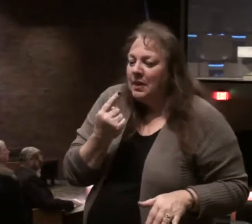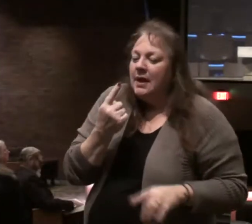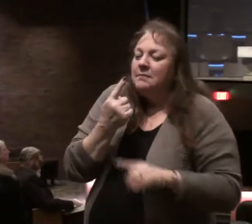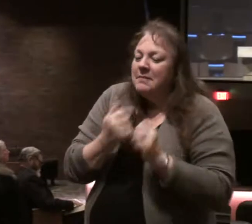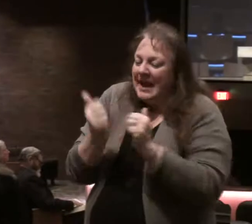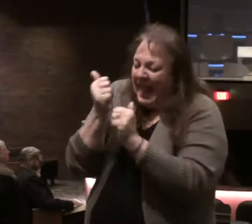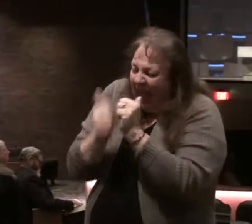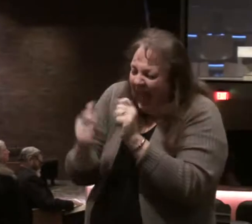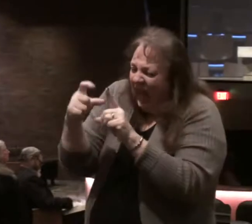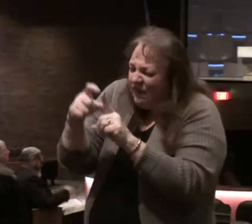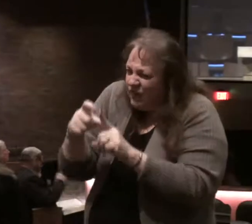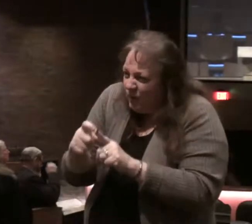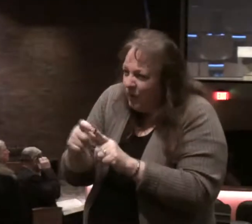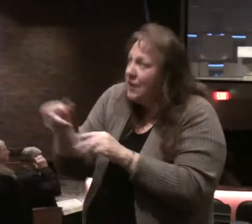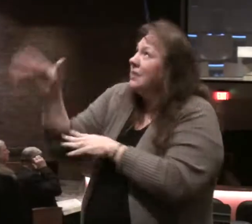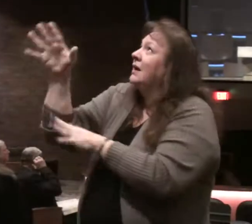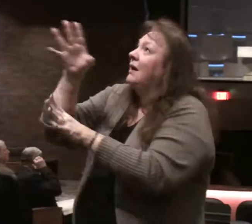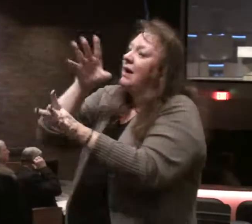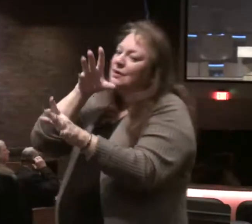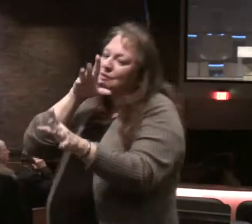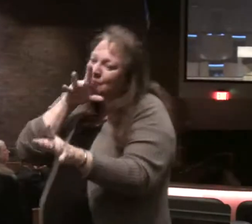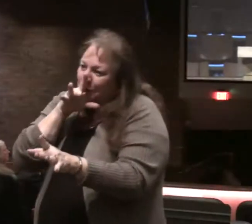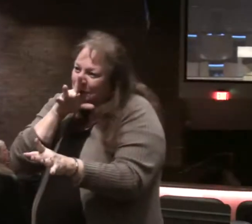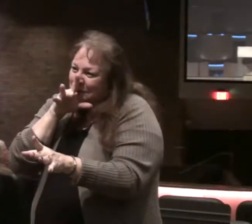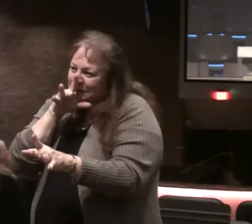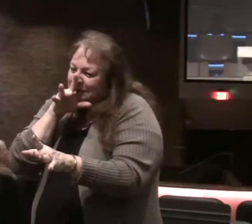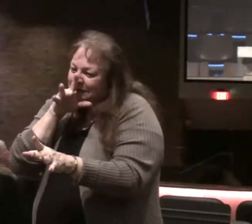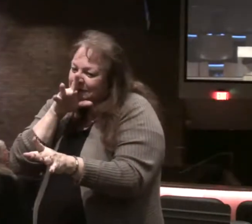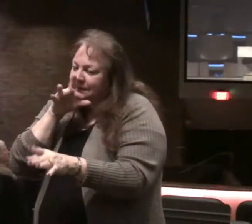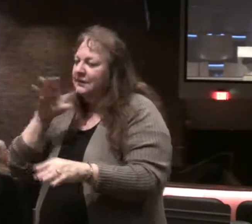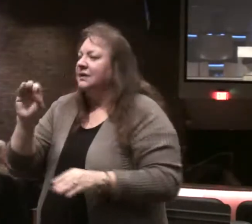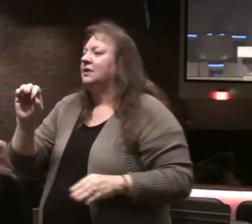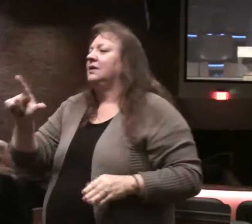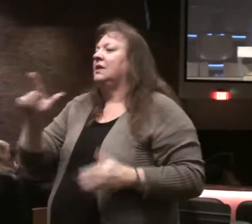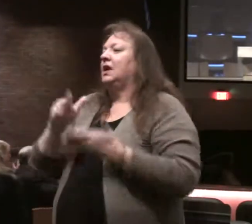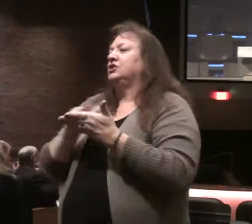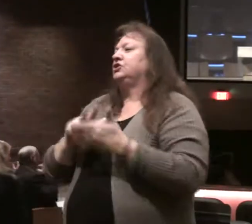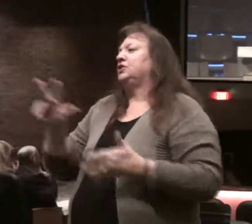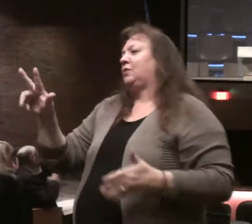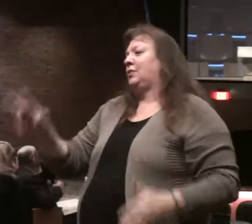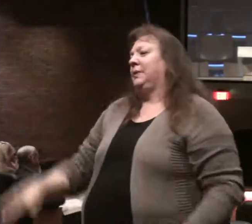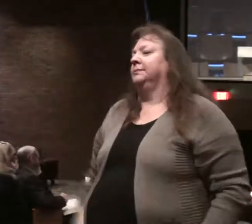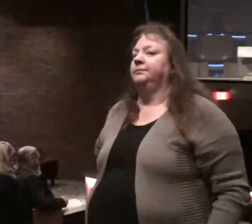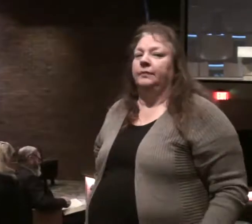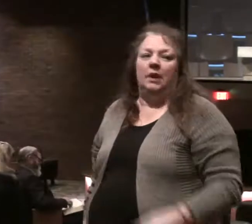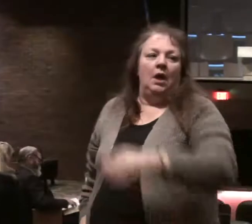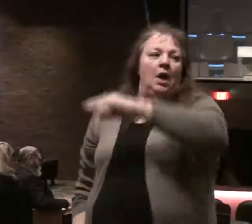word that proceeds from the mouth of God. Go to Colossians chapter 3 if you would.